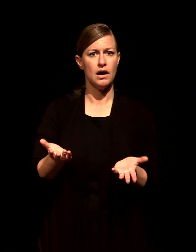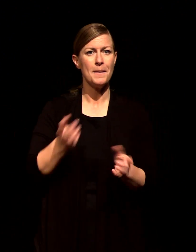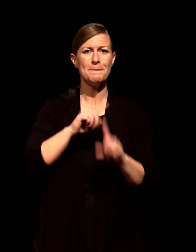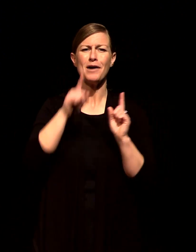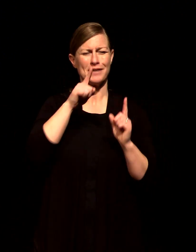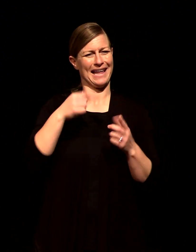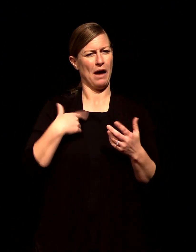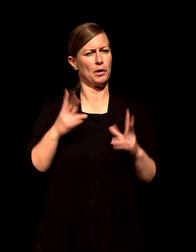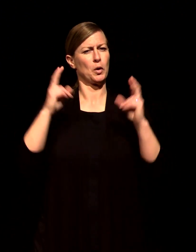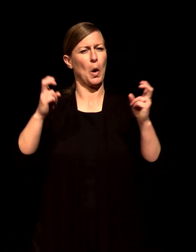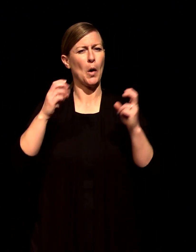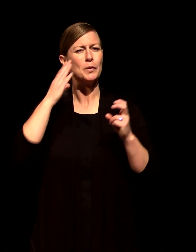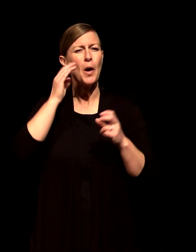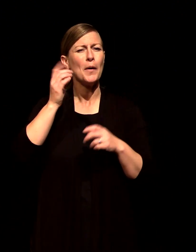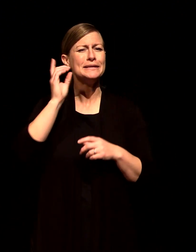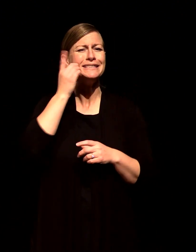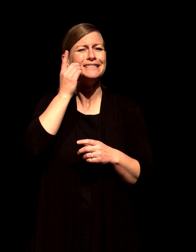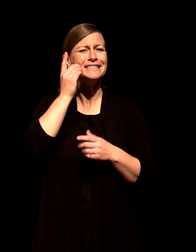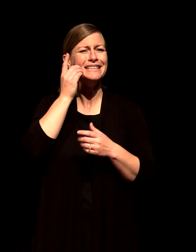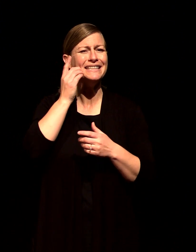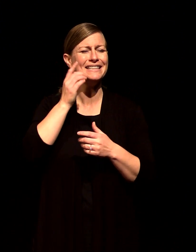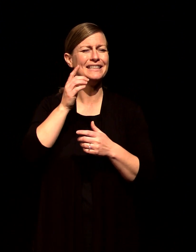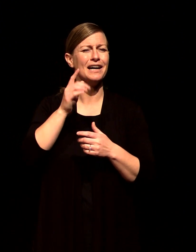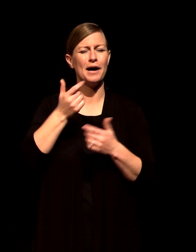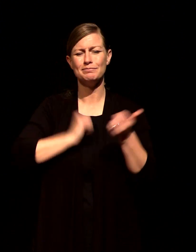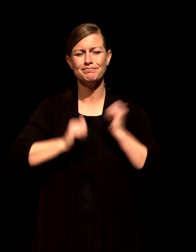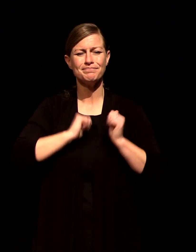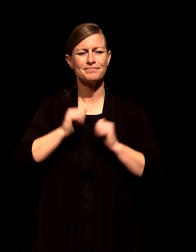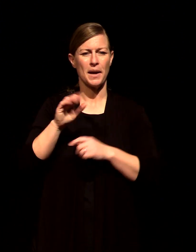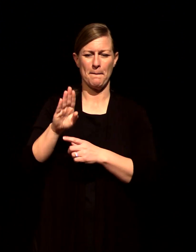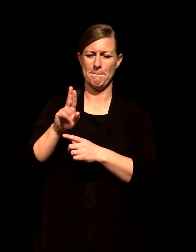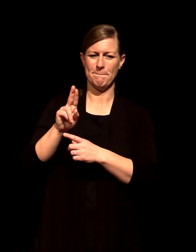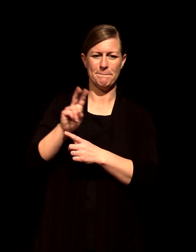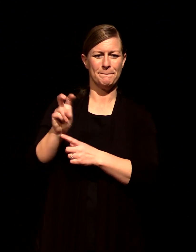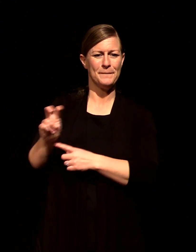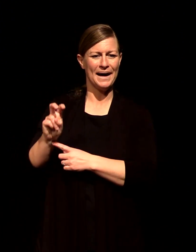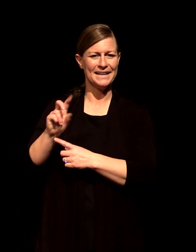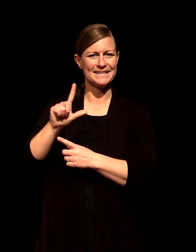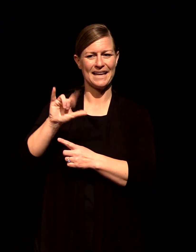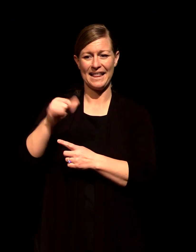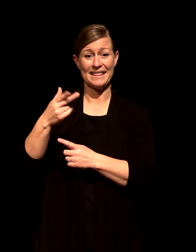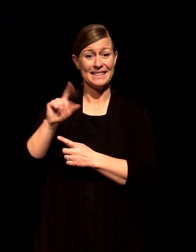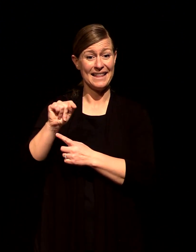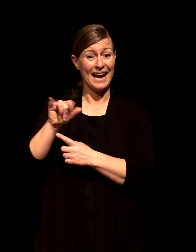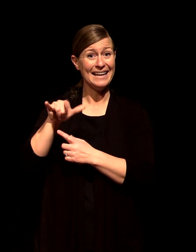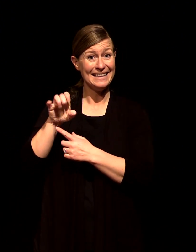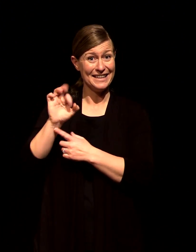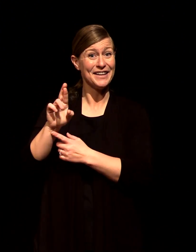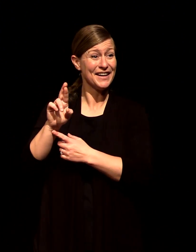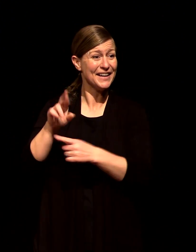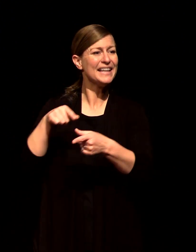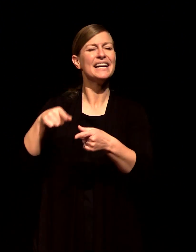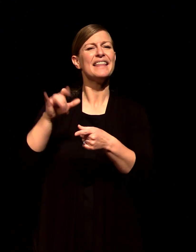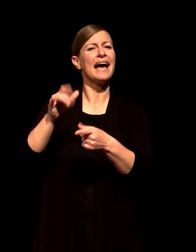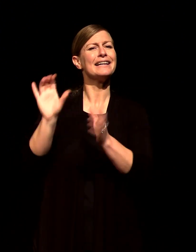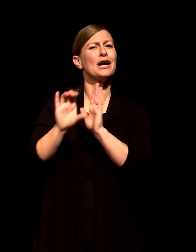to quote the actual gospel of Matthew chapter 18 it speaks of the infinite nature